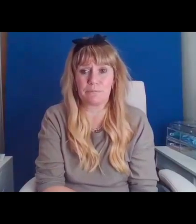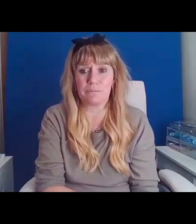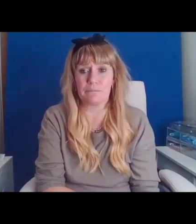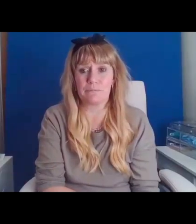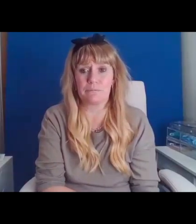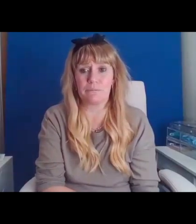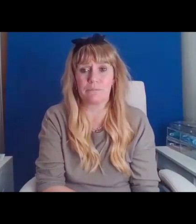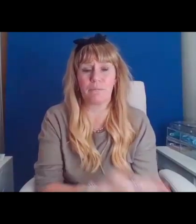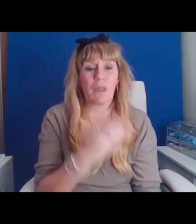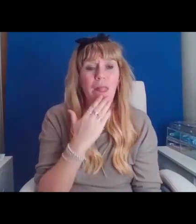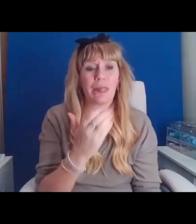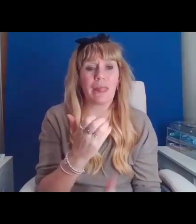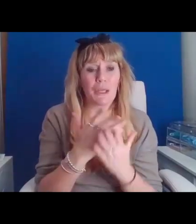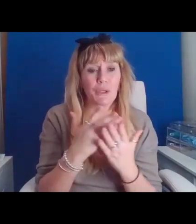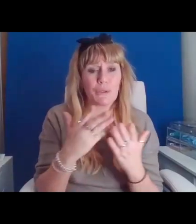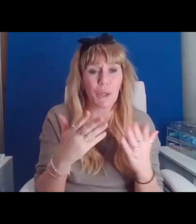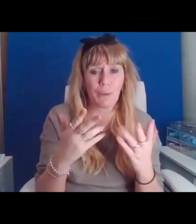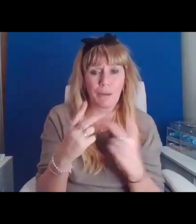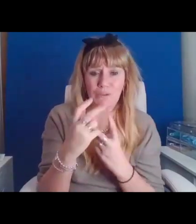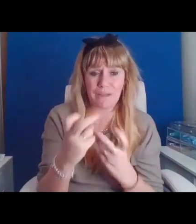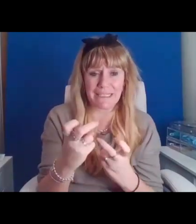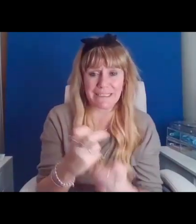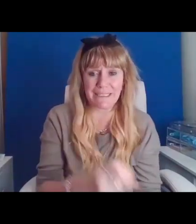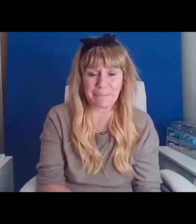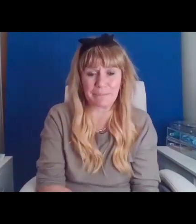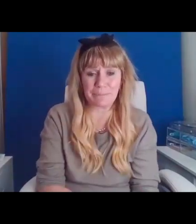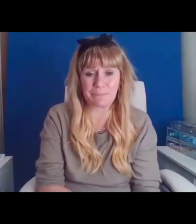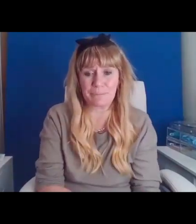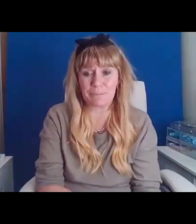Thank you so much for listening, folks.